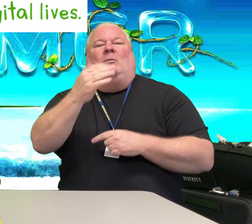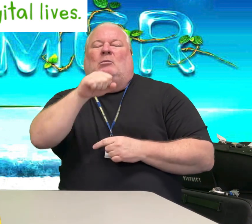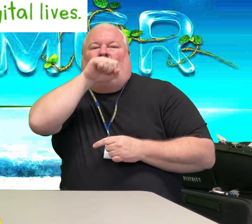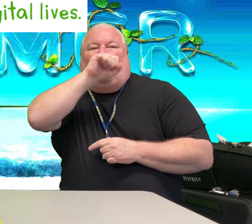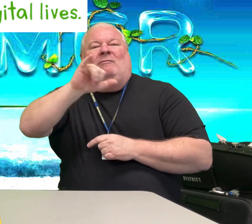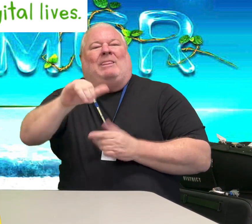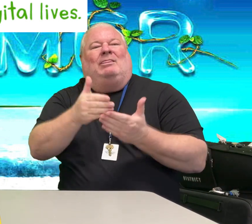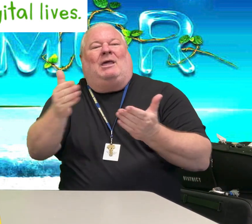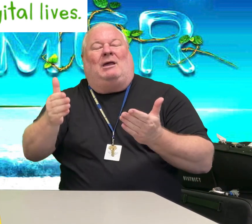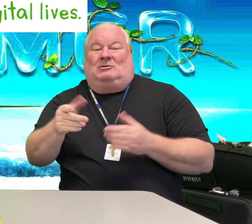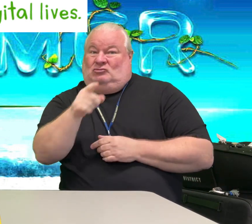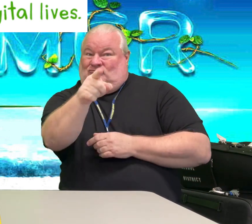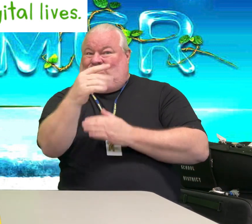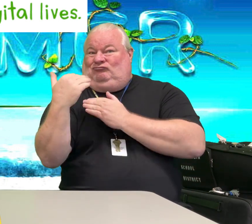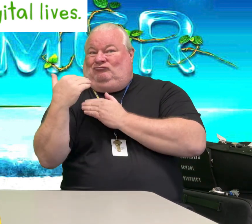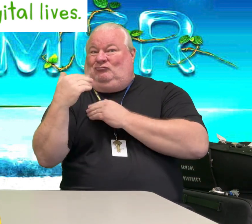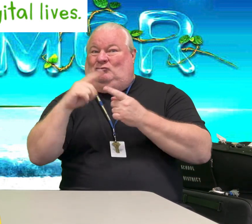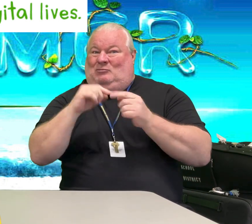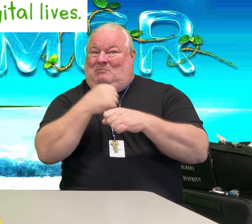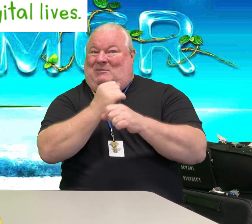Only you can make it happen.